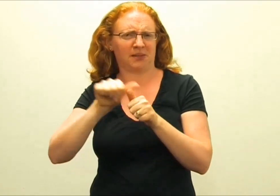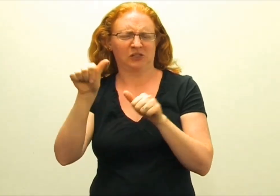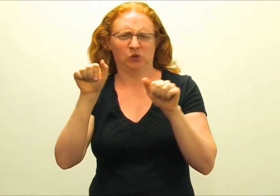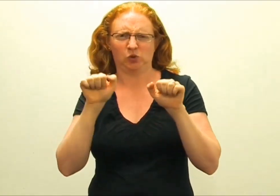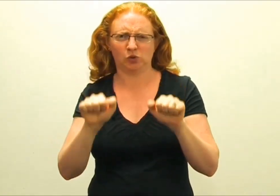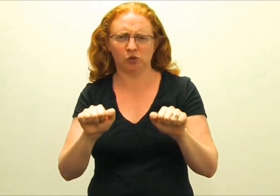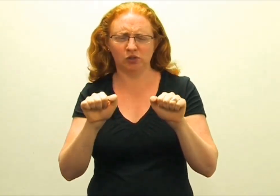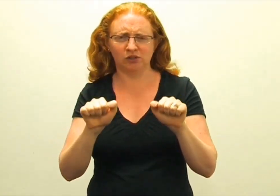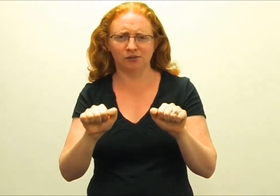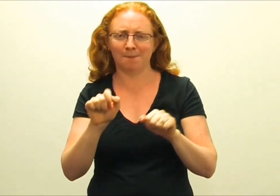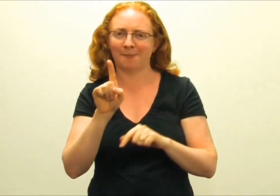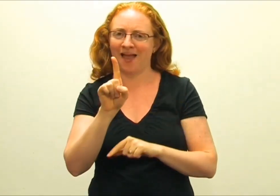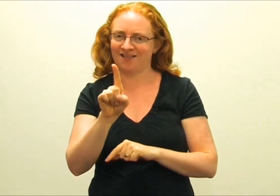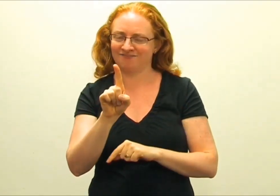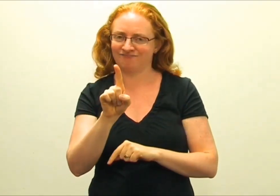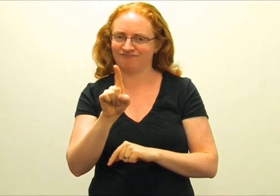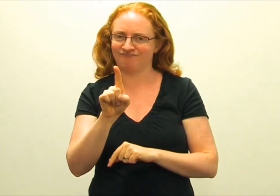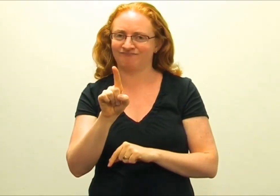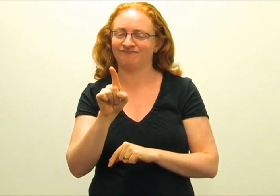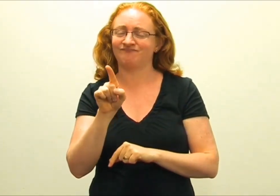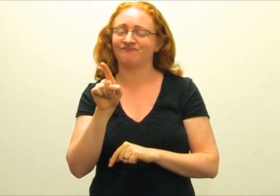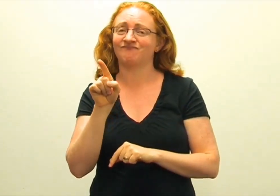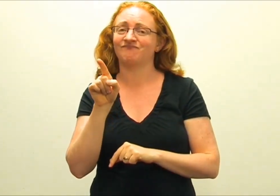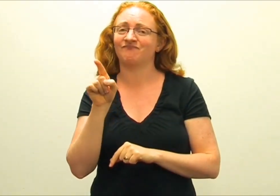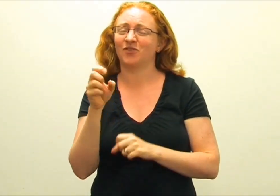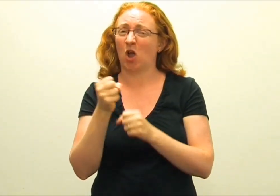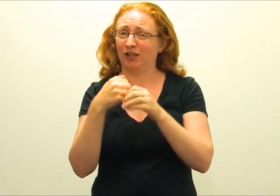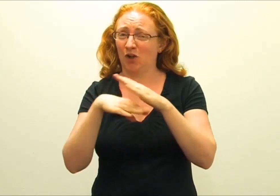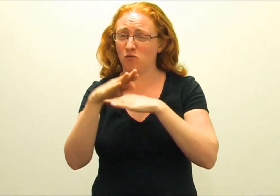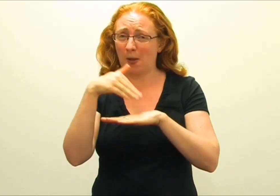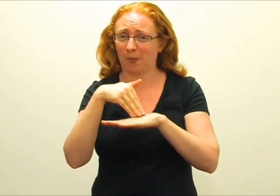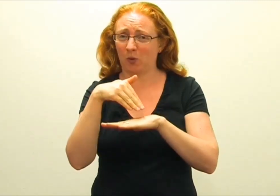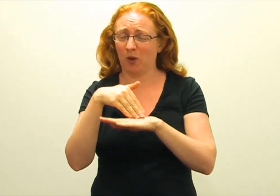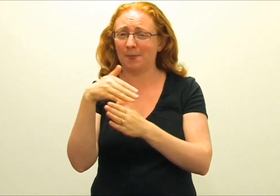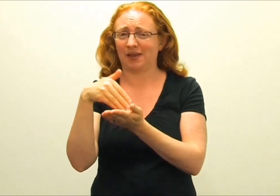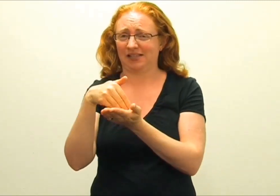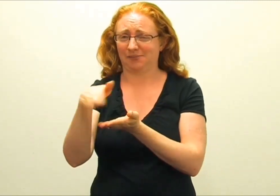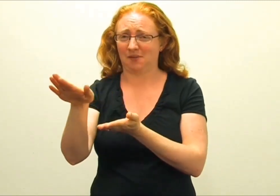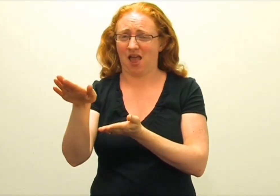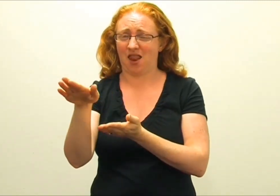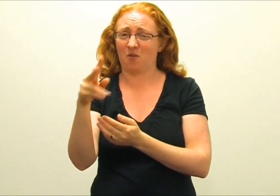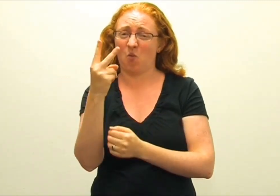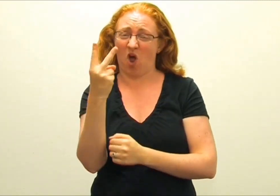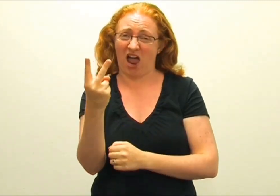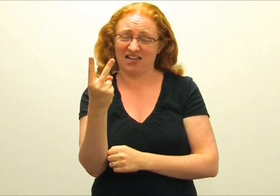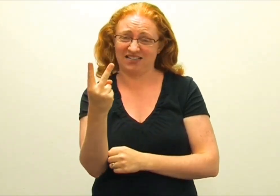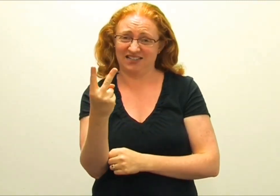he was a really good student. But he got in trouble and was expelled twice.